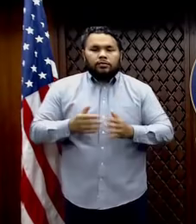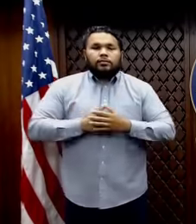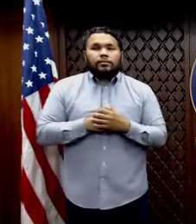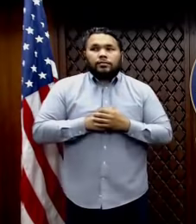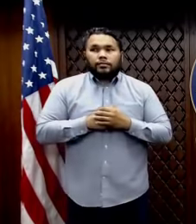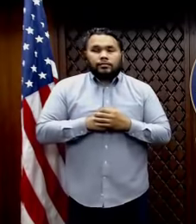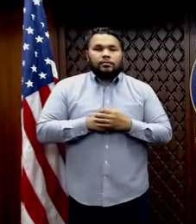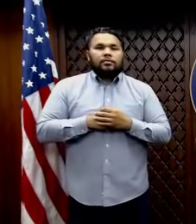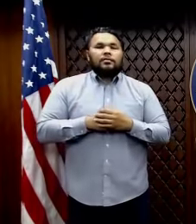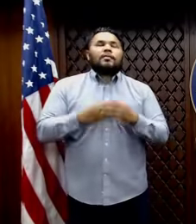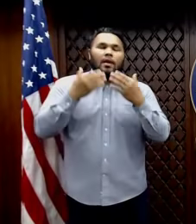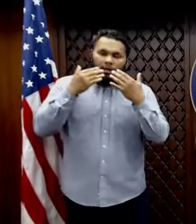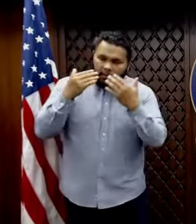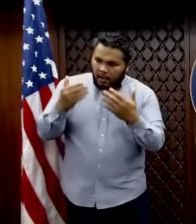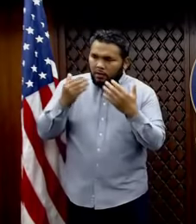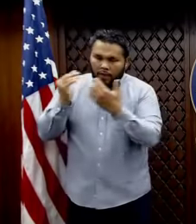Thank you. Thank you, Governor.